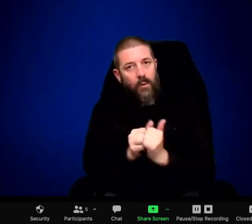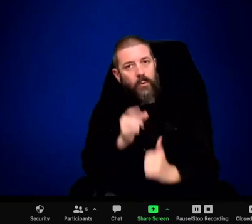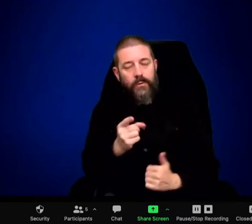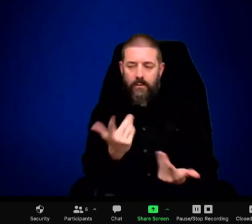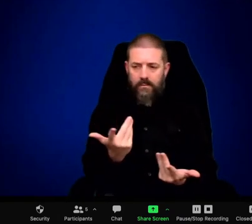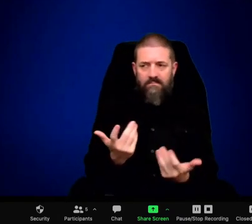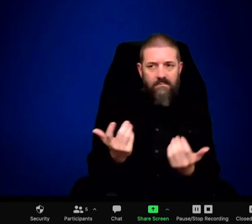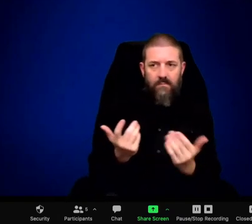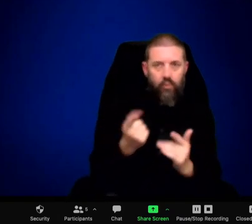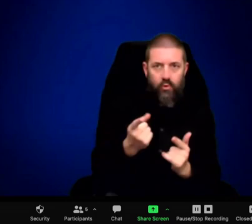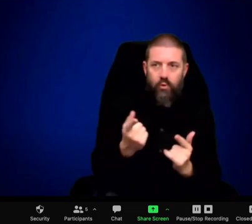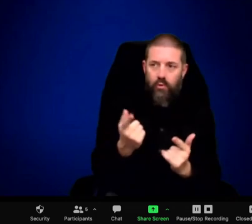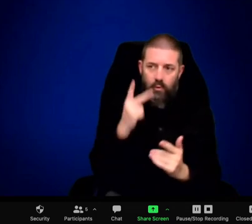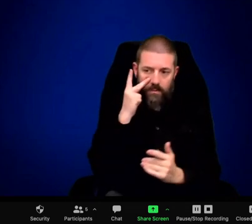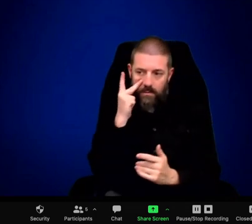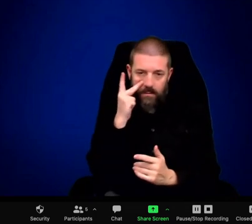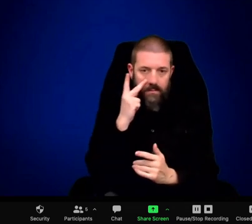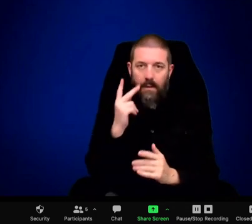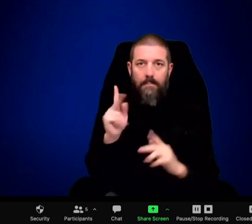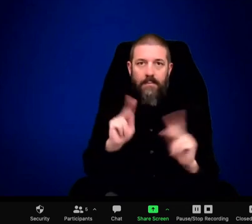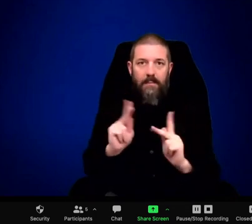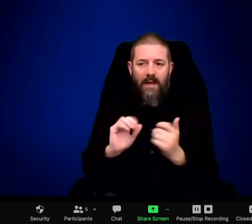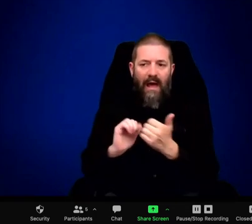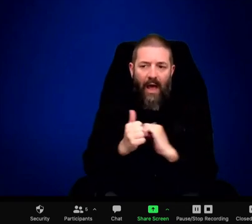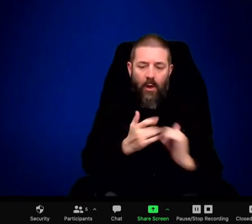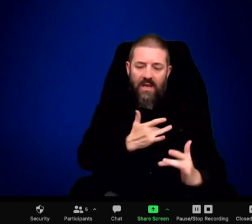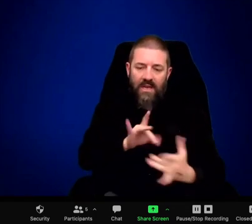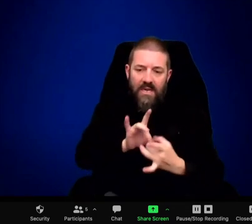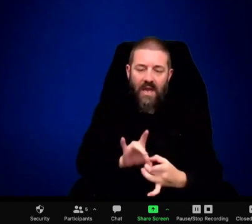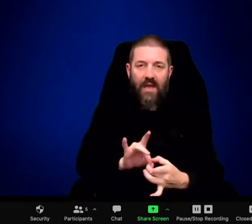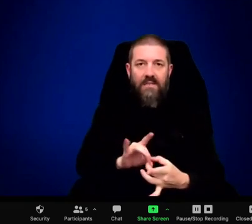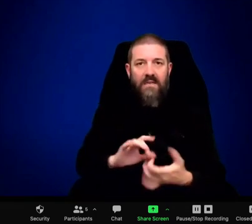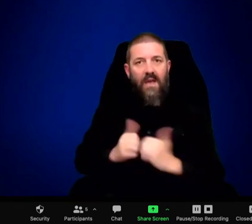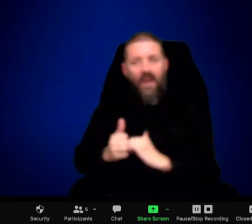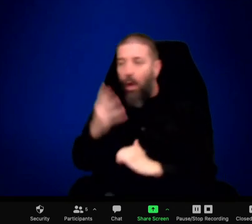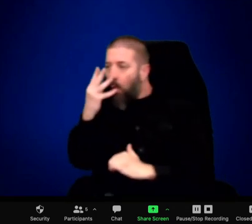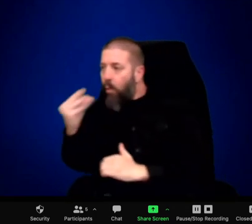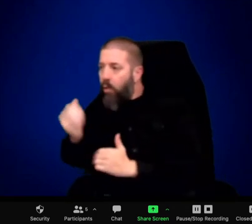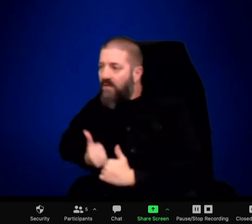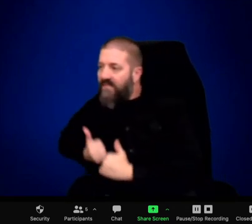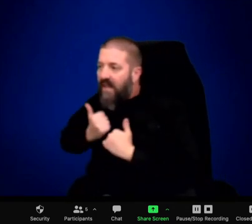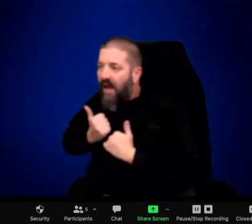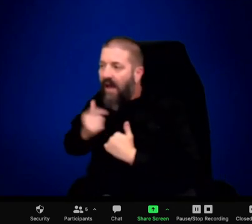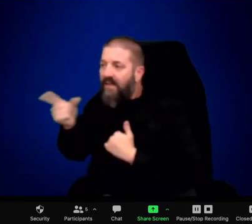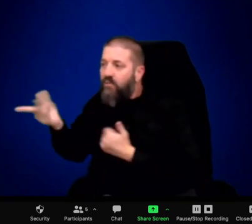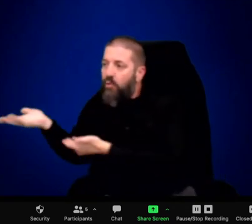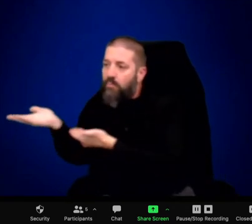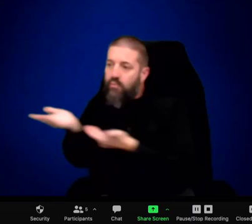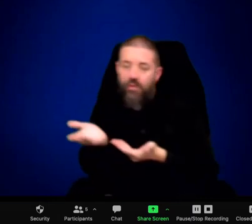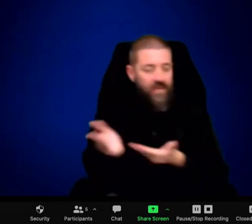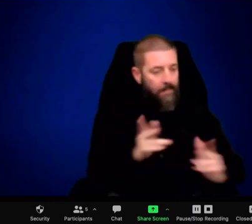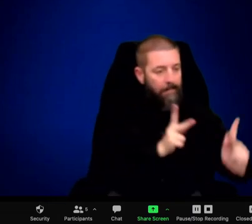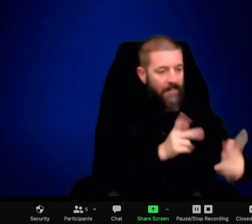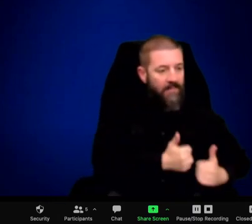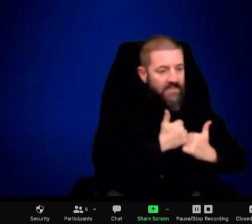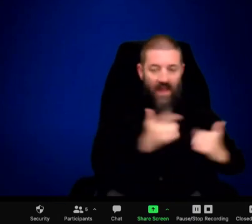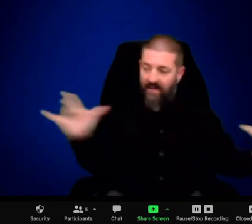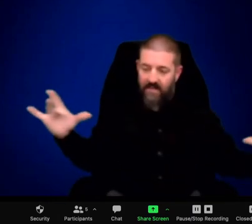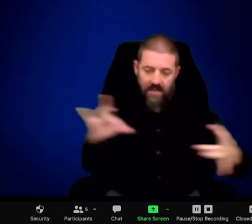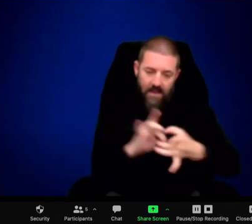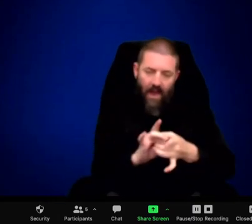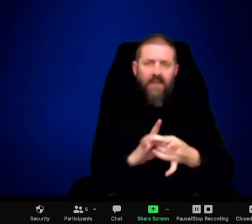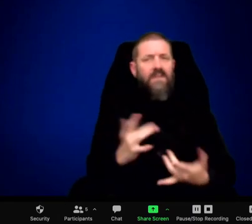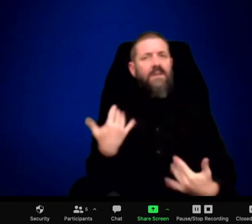magic. We talk about all kinds of things. And the way that you advocate, you know, we talked a little bit today when the Zoom call started.